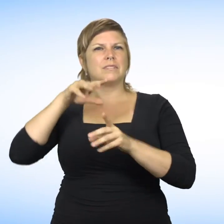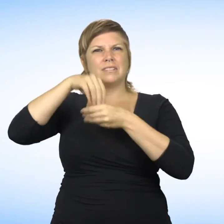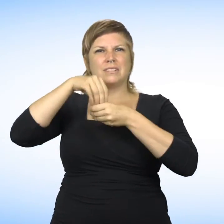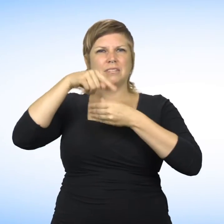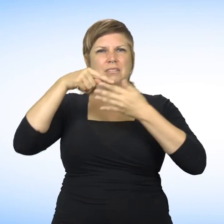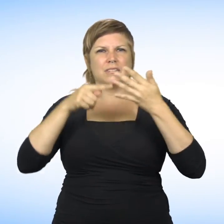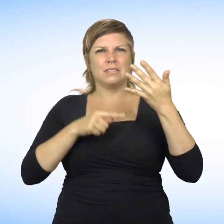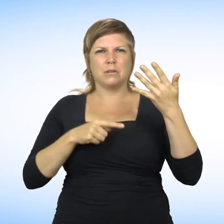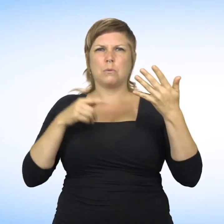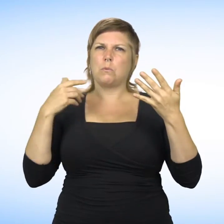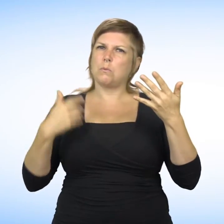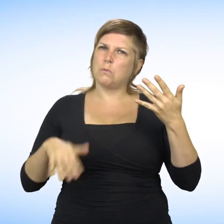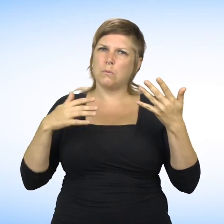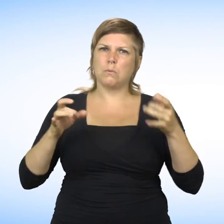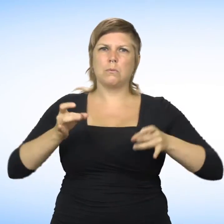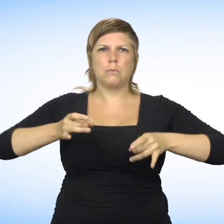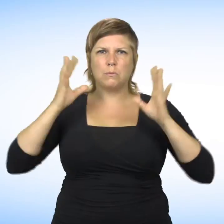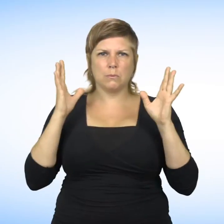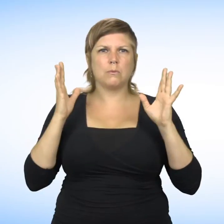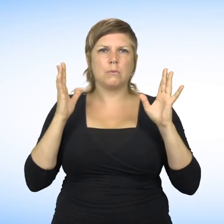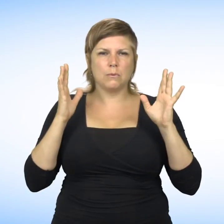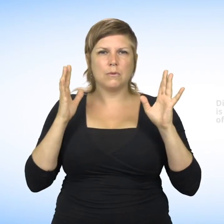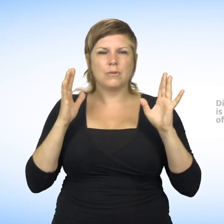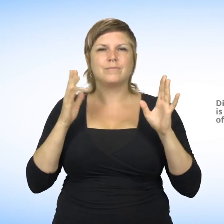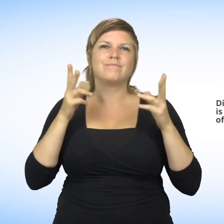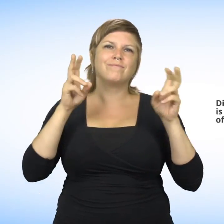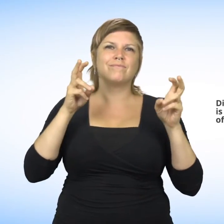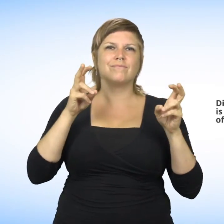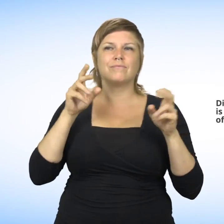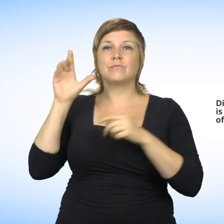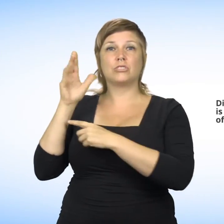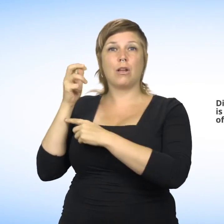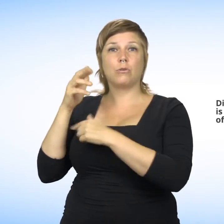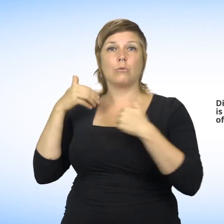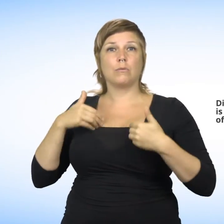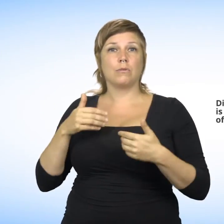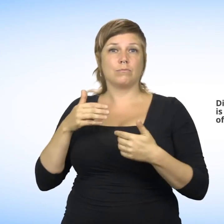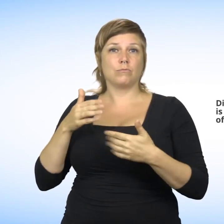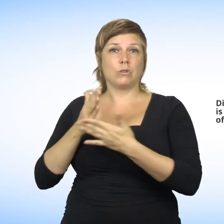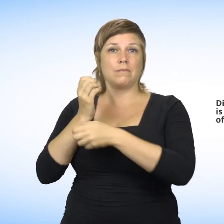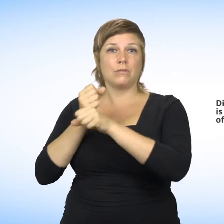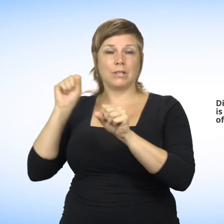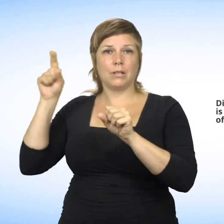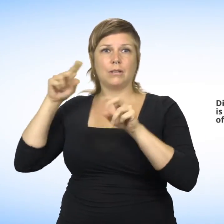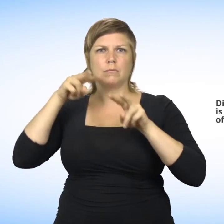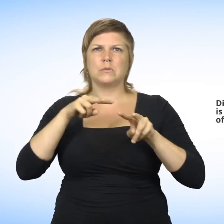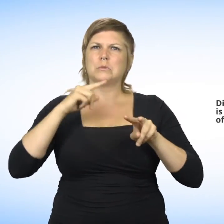Harassment based on a personal characteristic is considered a discriminatory harassment, which is forbidden by the Charter of Human